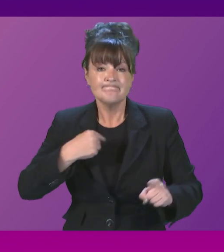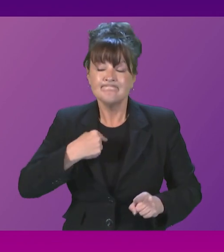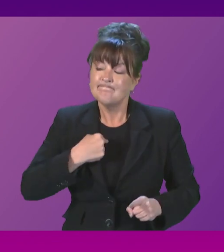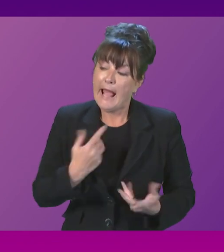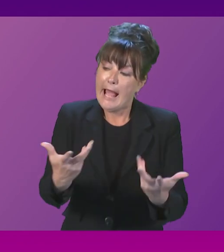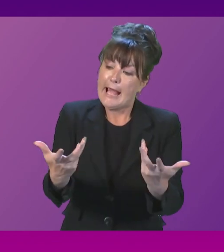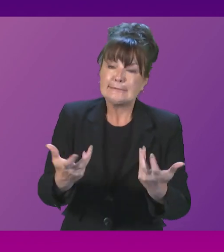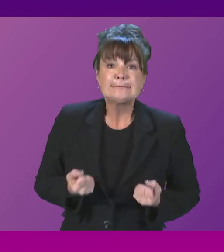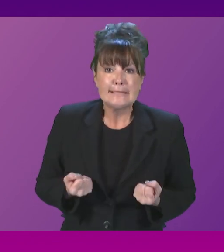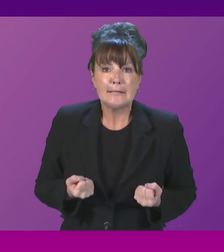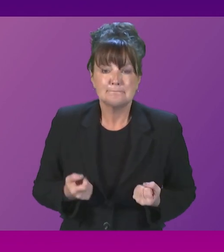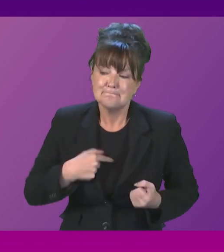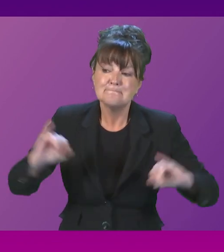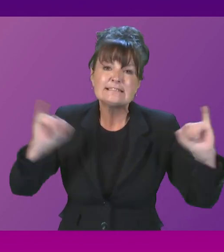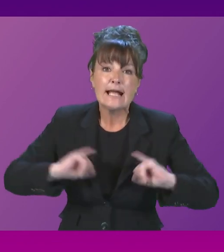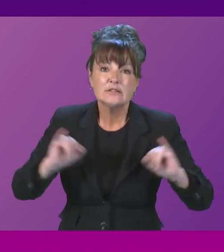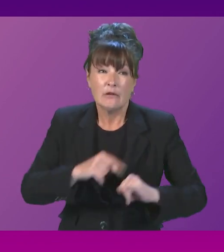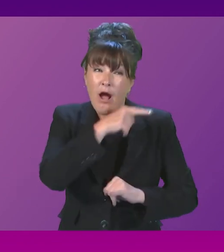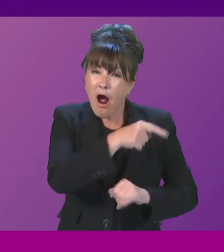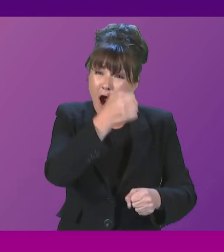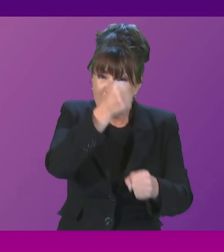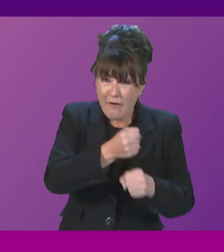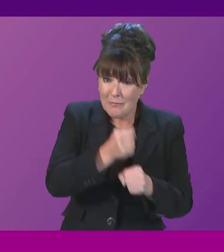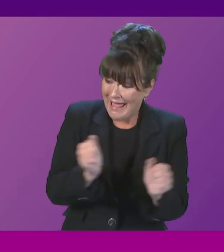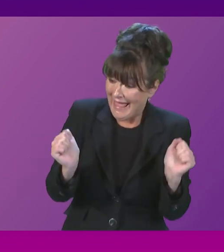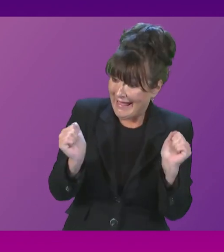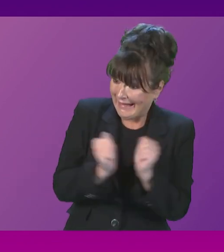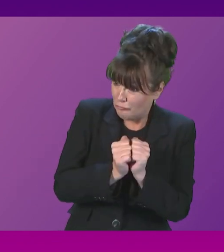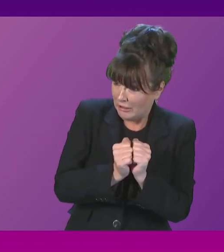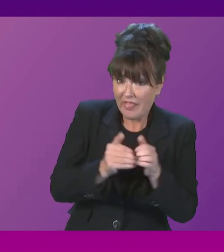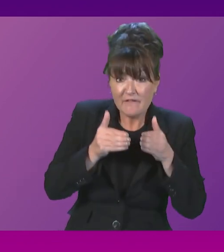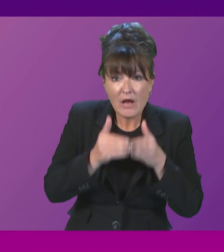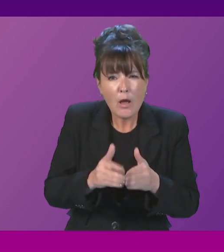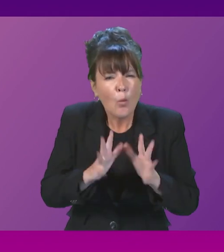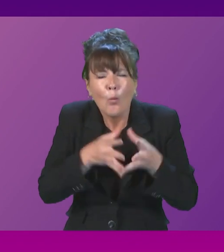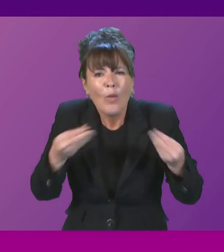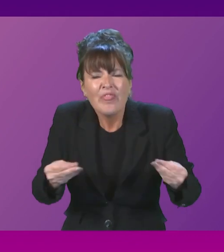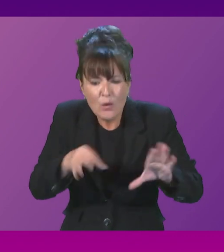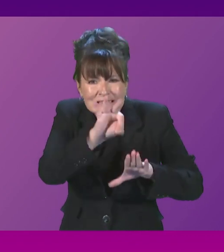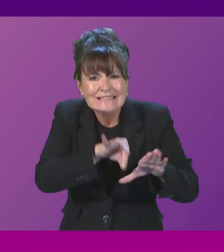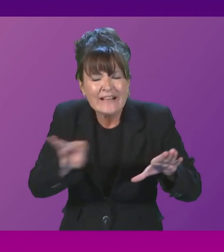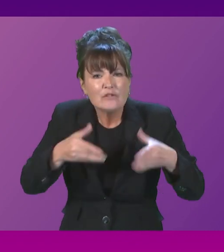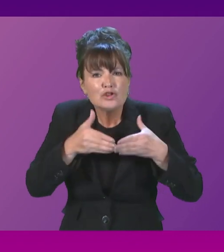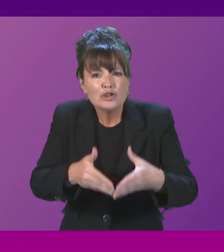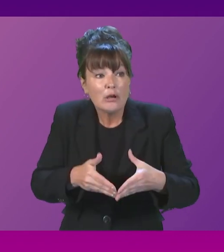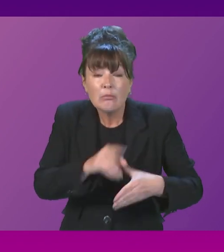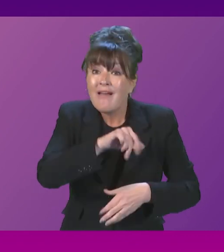agreed a deal for the ferries without agreeing a design for the ships. Her government ignored experts who advised not to go ahead with the deal.